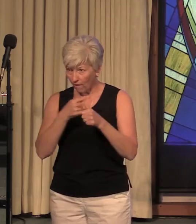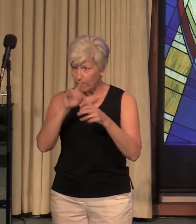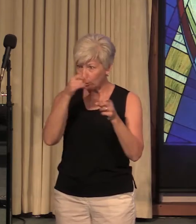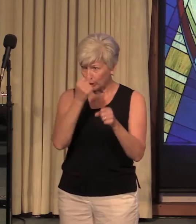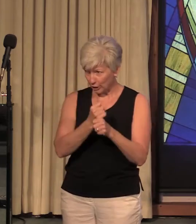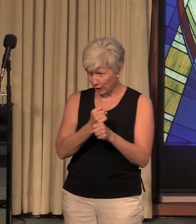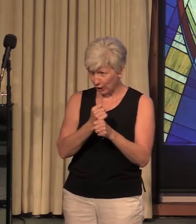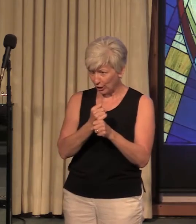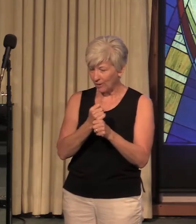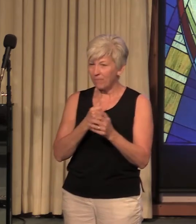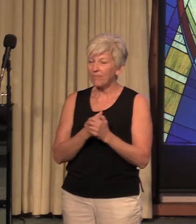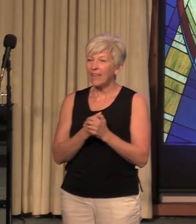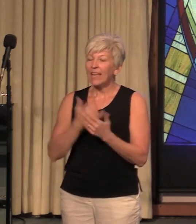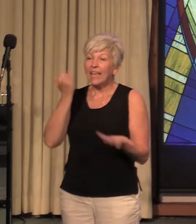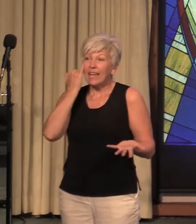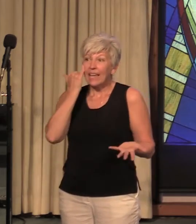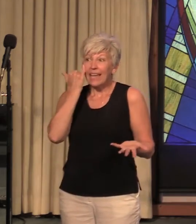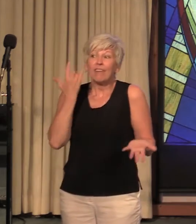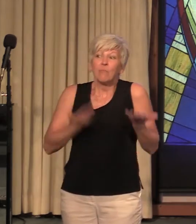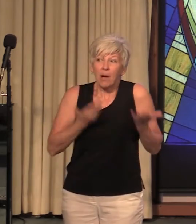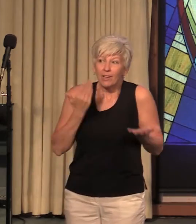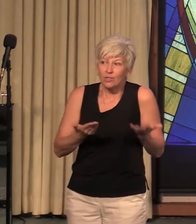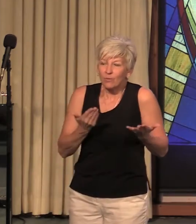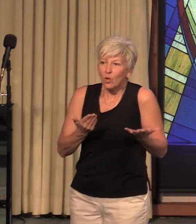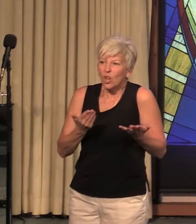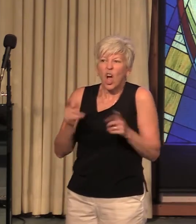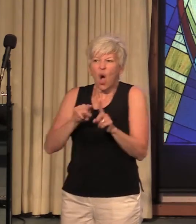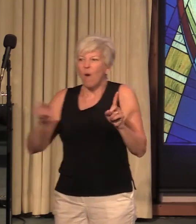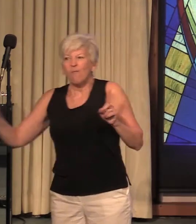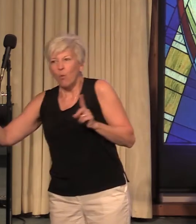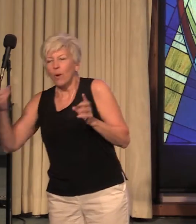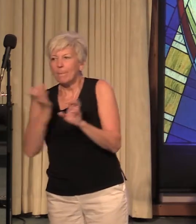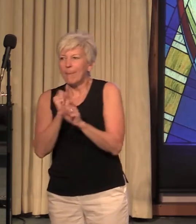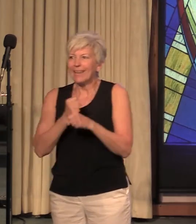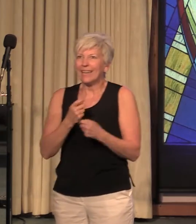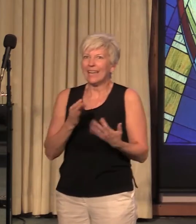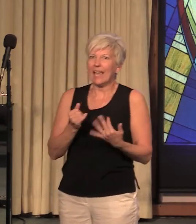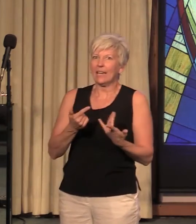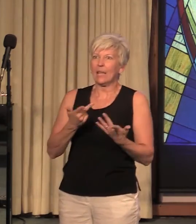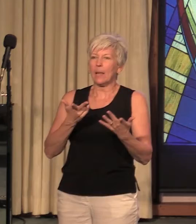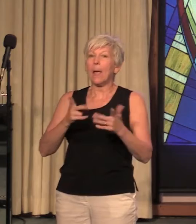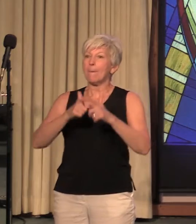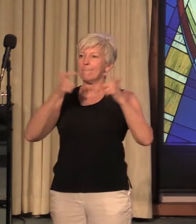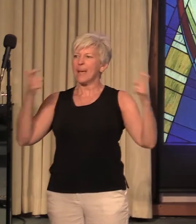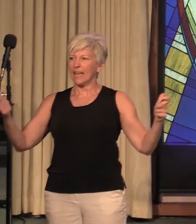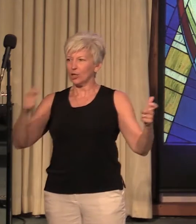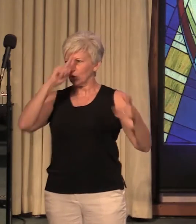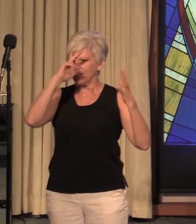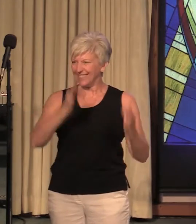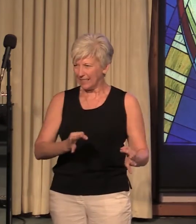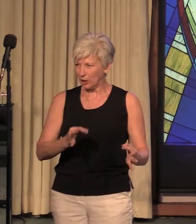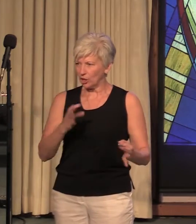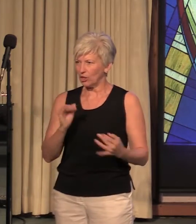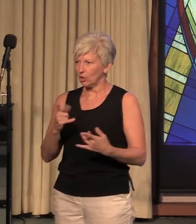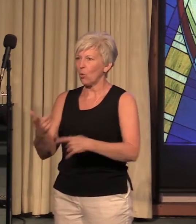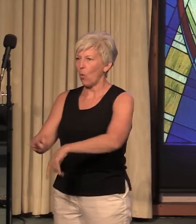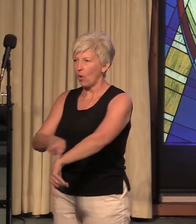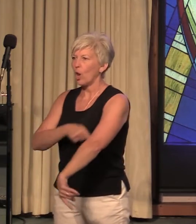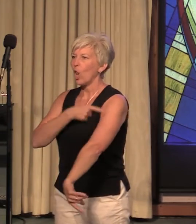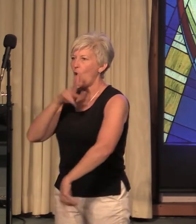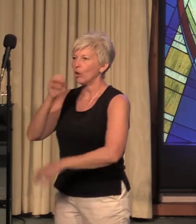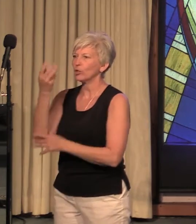program if possible avoid making any major decisions or long-term commitments during this period